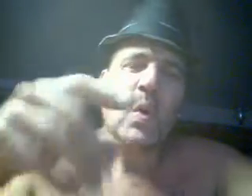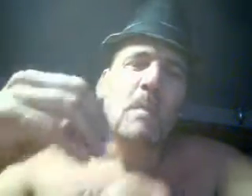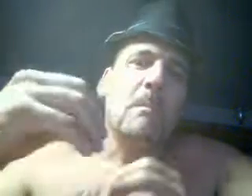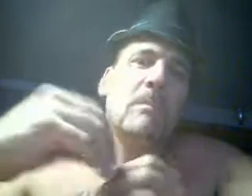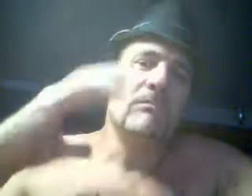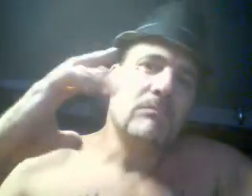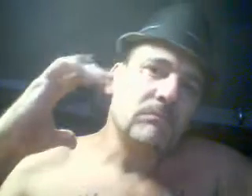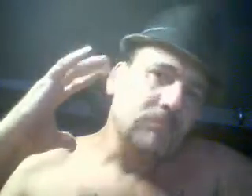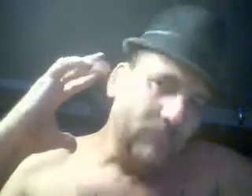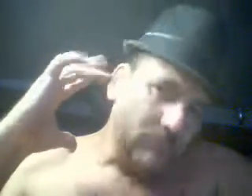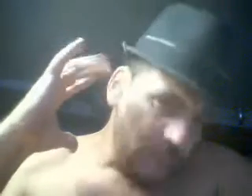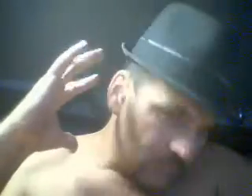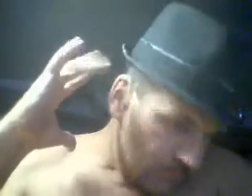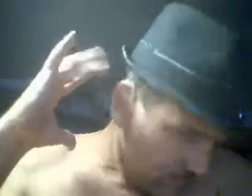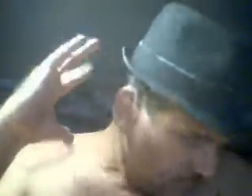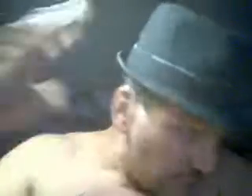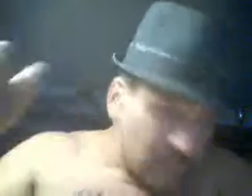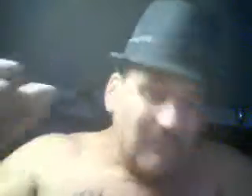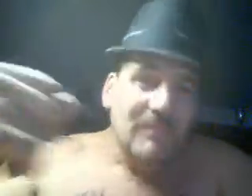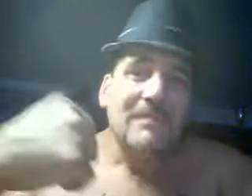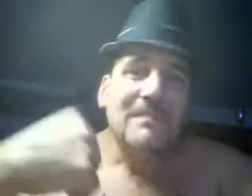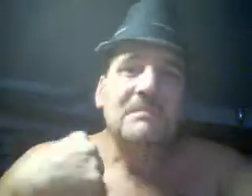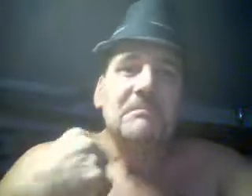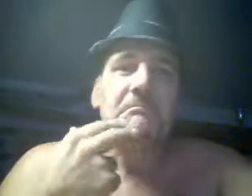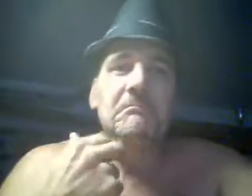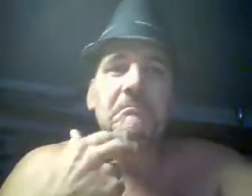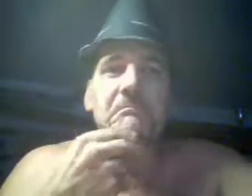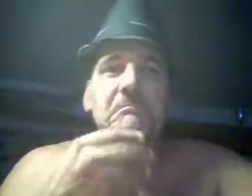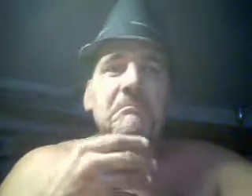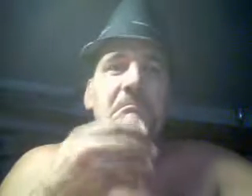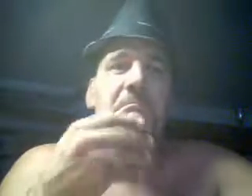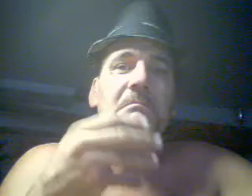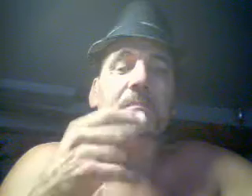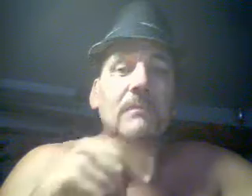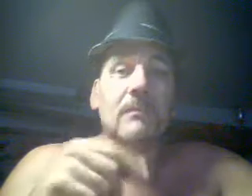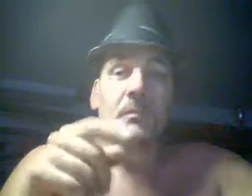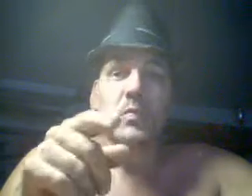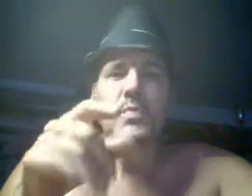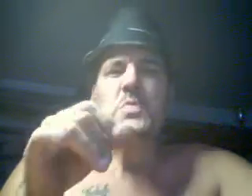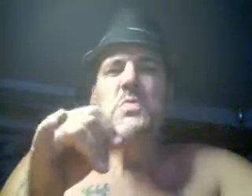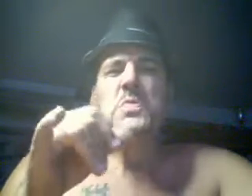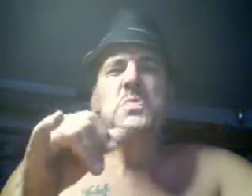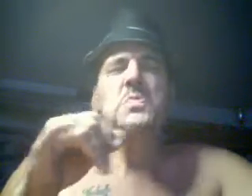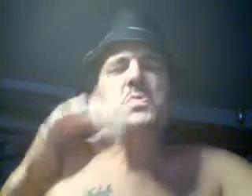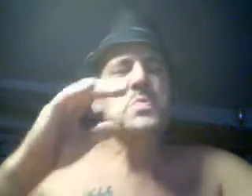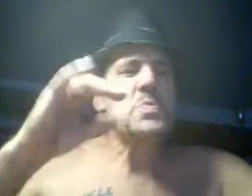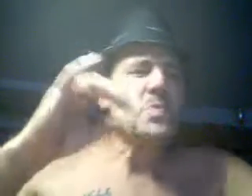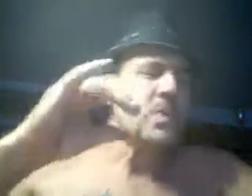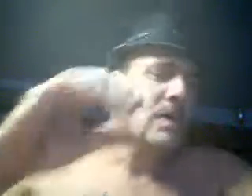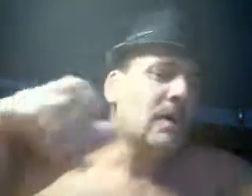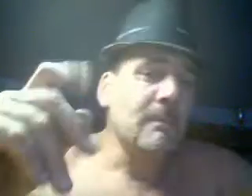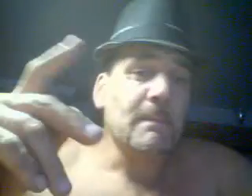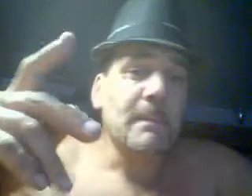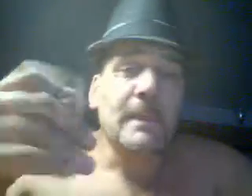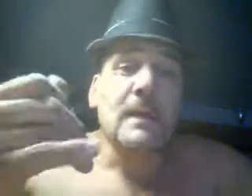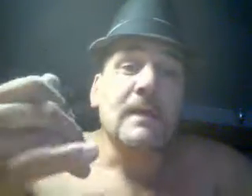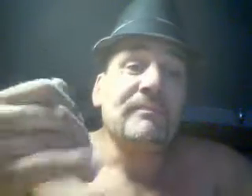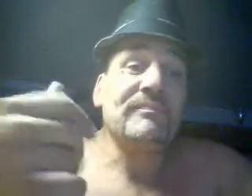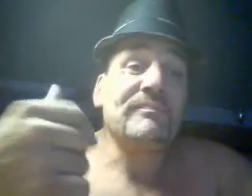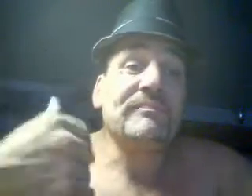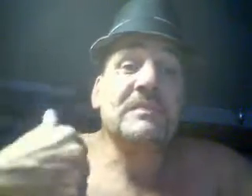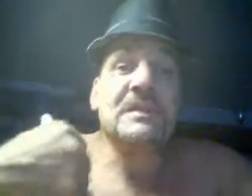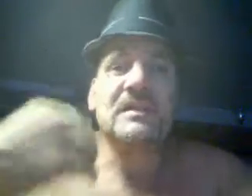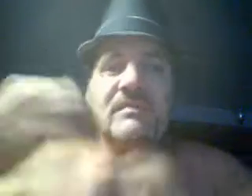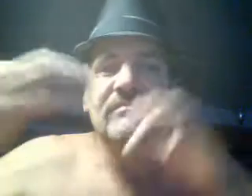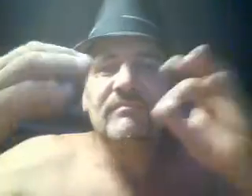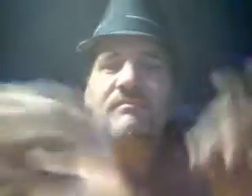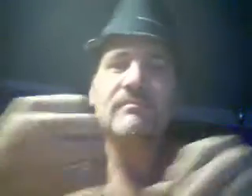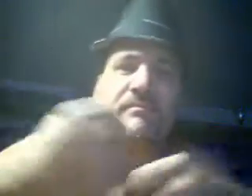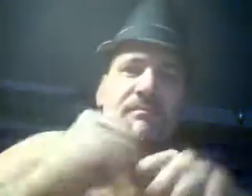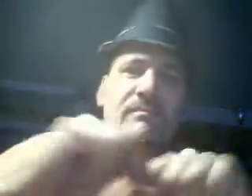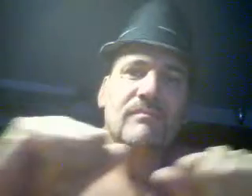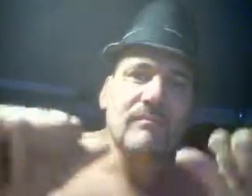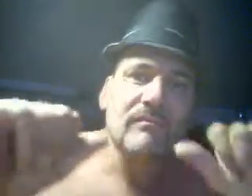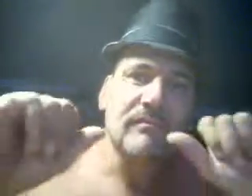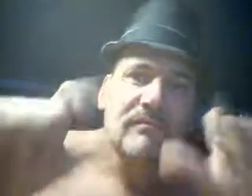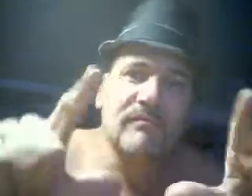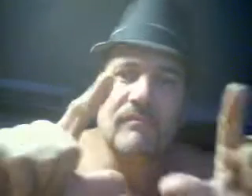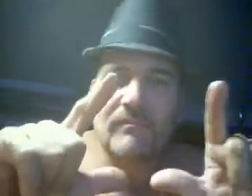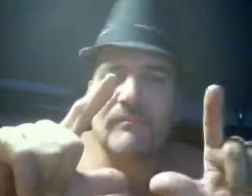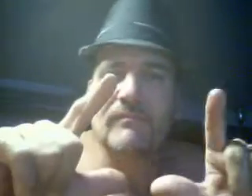them, cricks, steal, cricks You seein' a lot of cricks, gotta steal your heart Never let it head up, couldn't ever figure out Out of